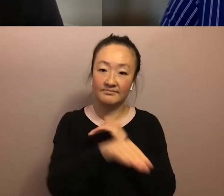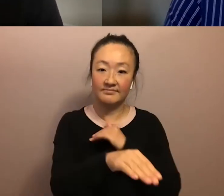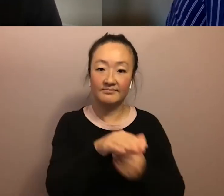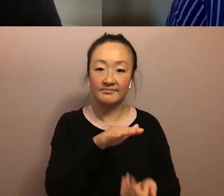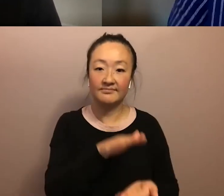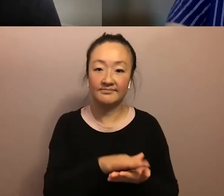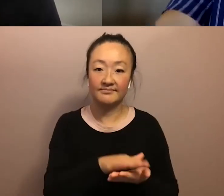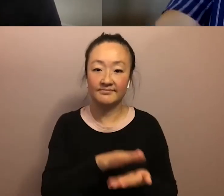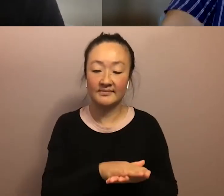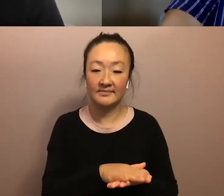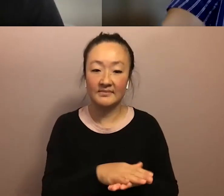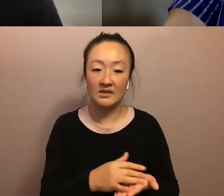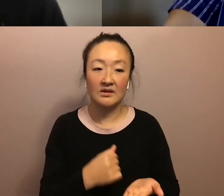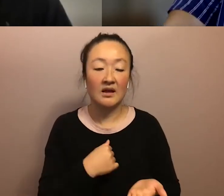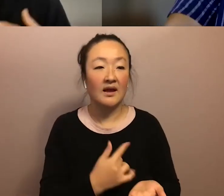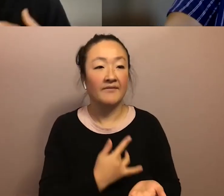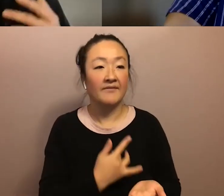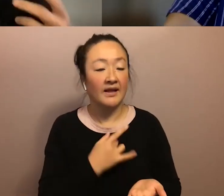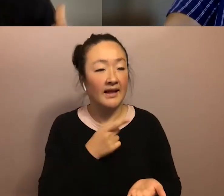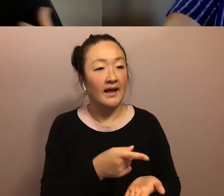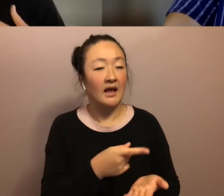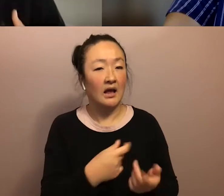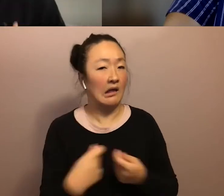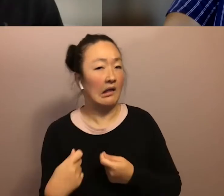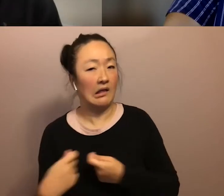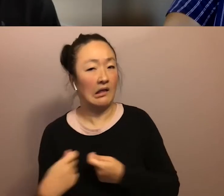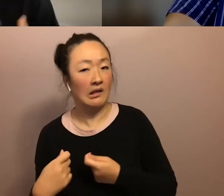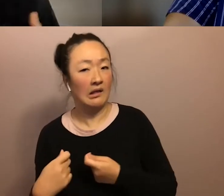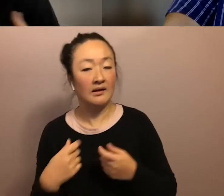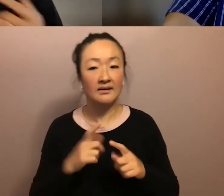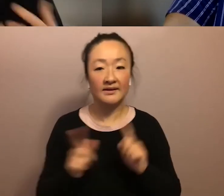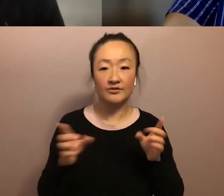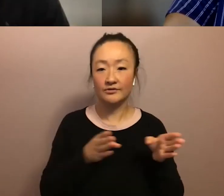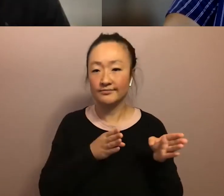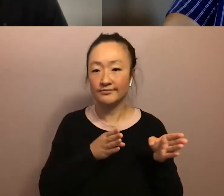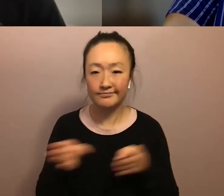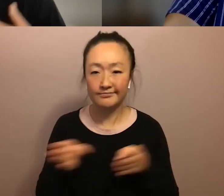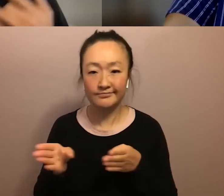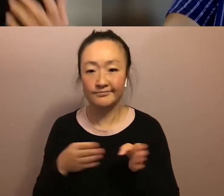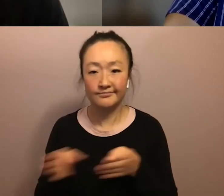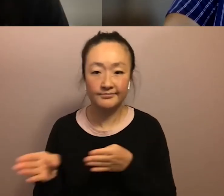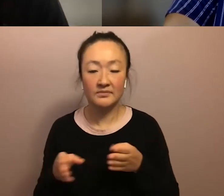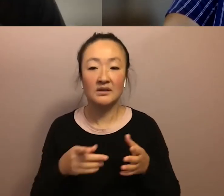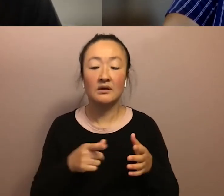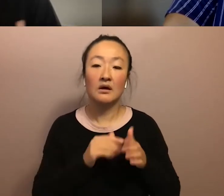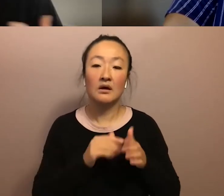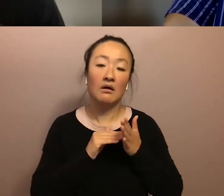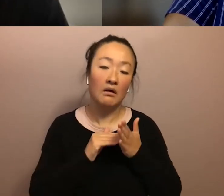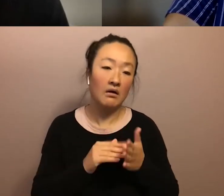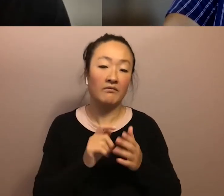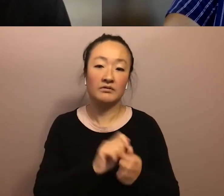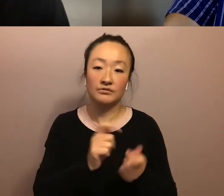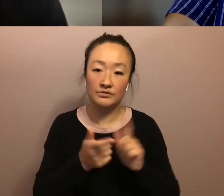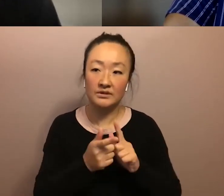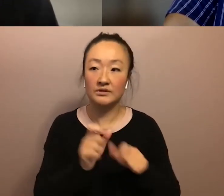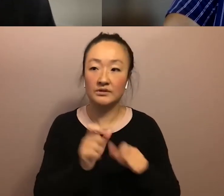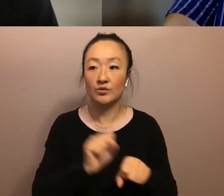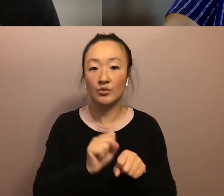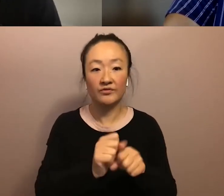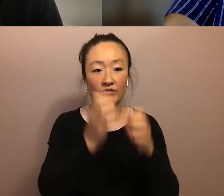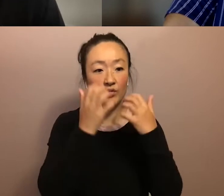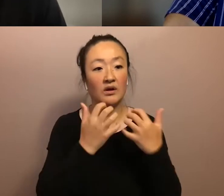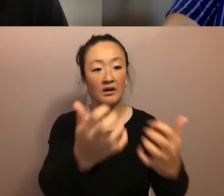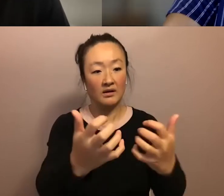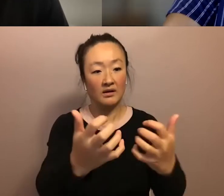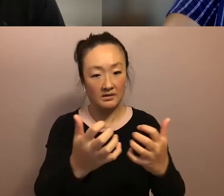myself constantly having to be pulled in these different directions and constantly having to translate my work for a particular audience in order to just